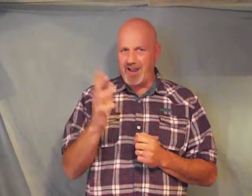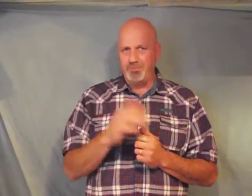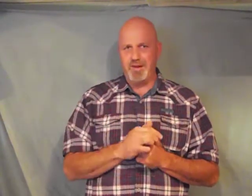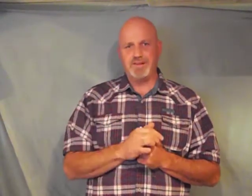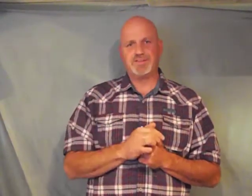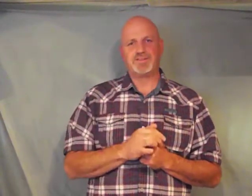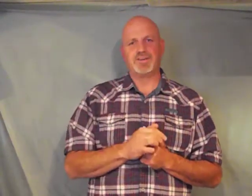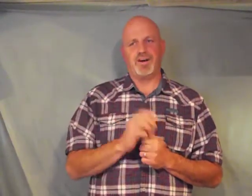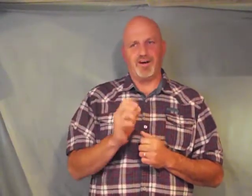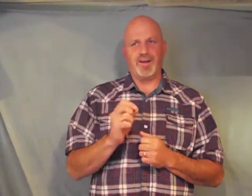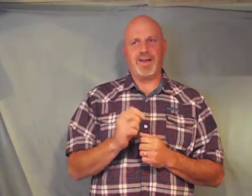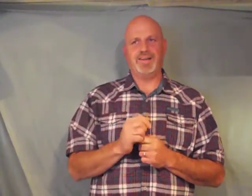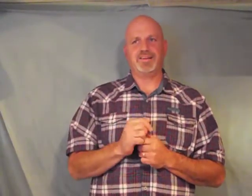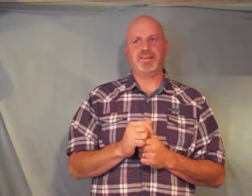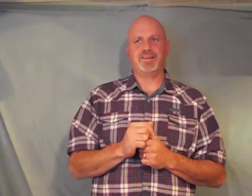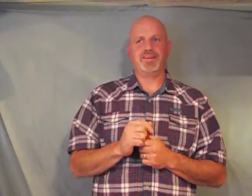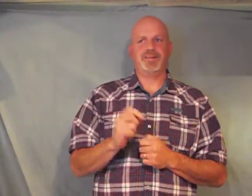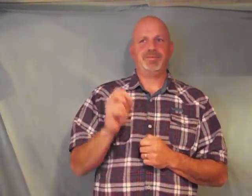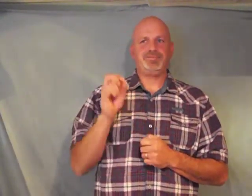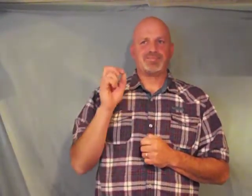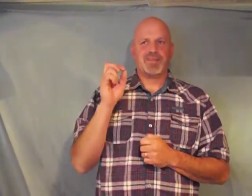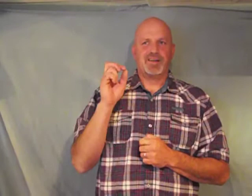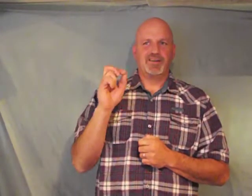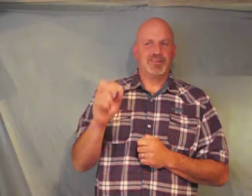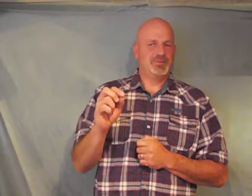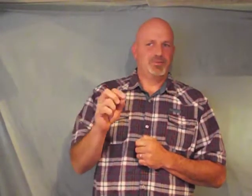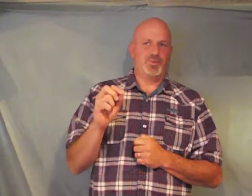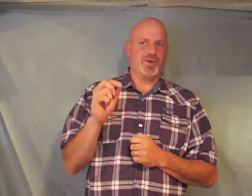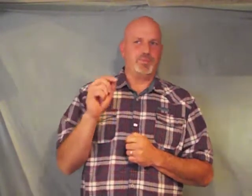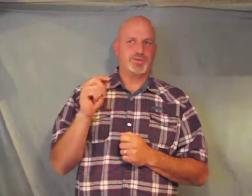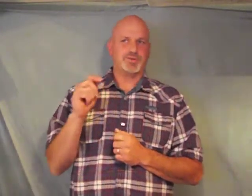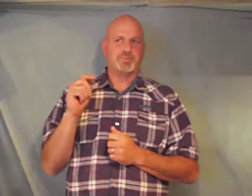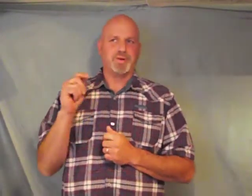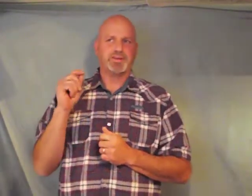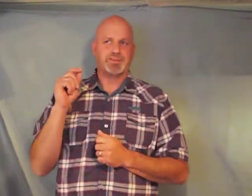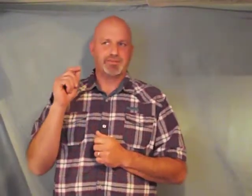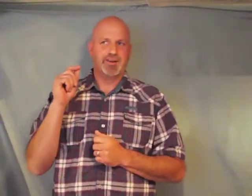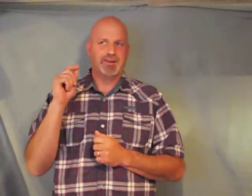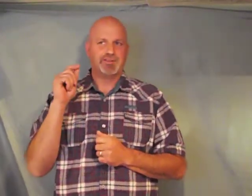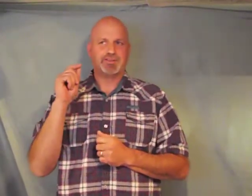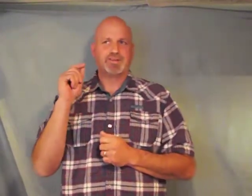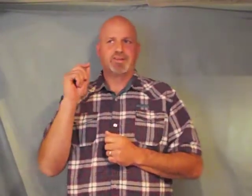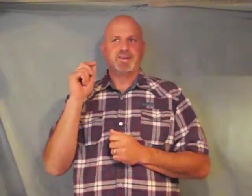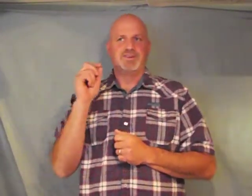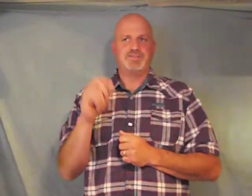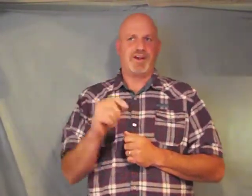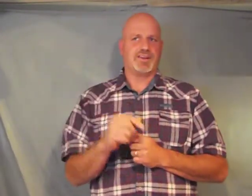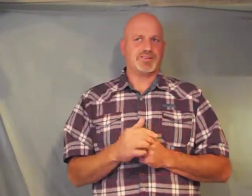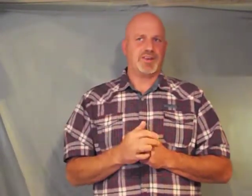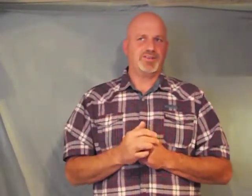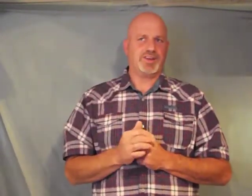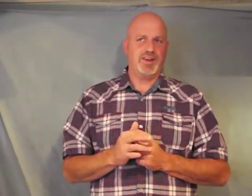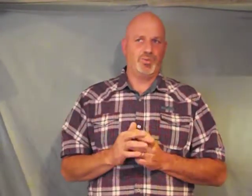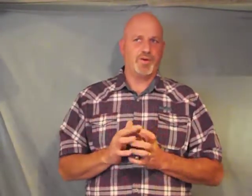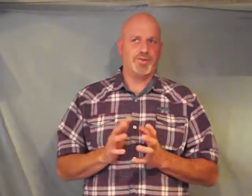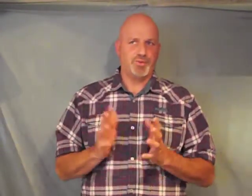minutes all night one of the most impressive is John 17 1 through